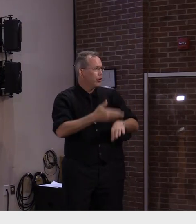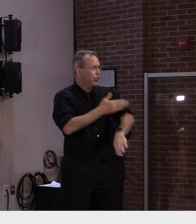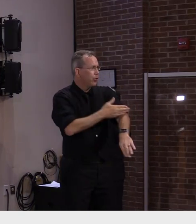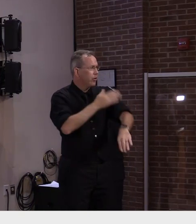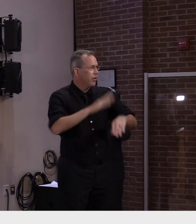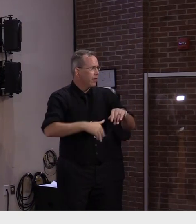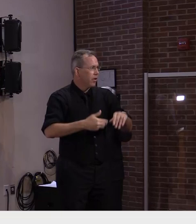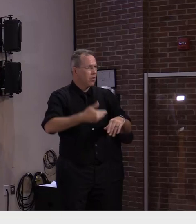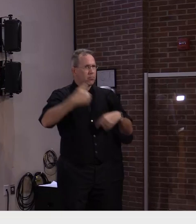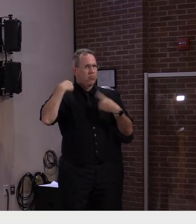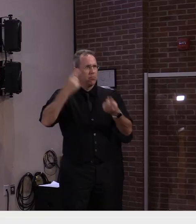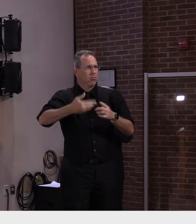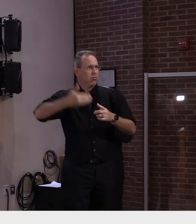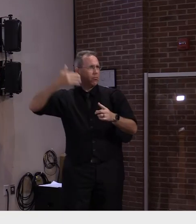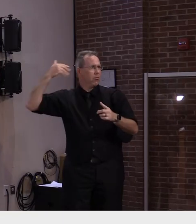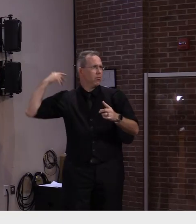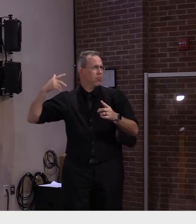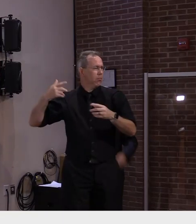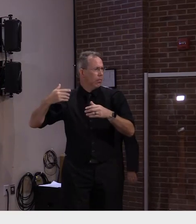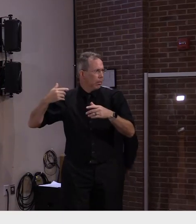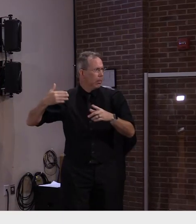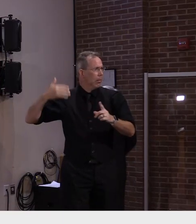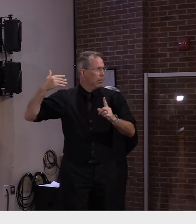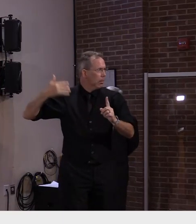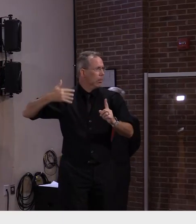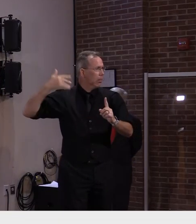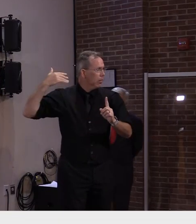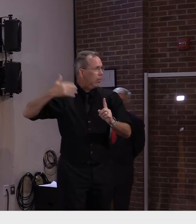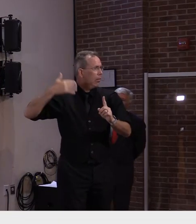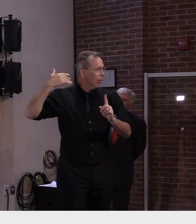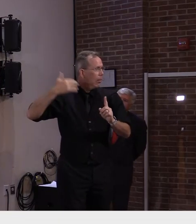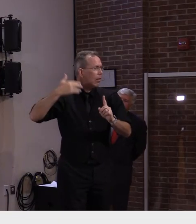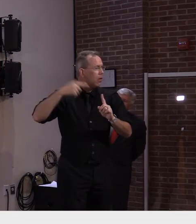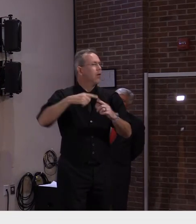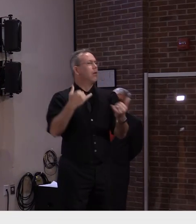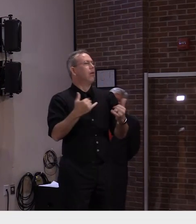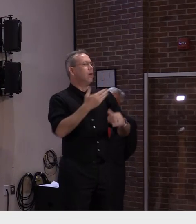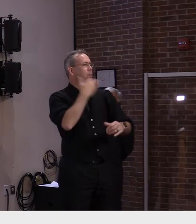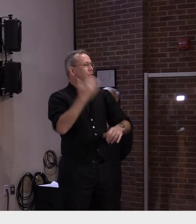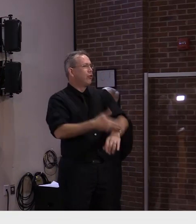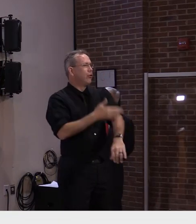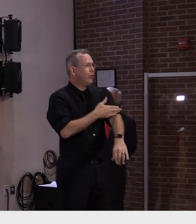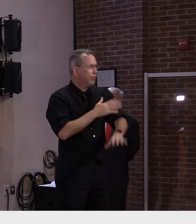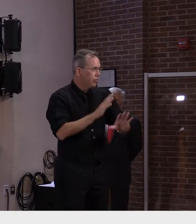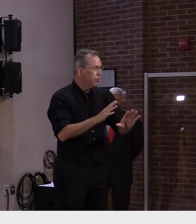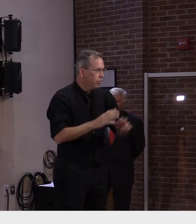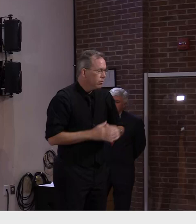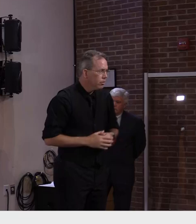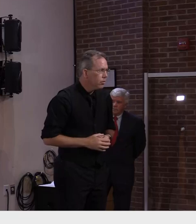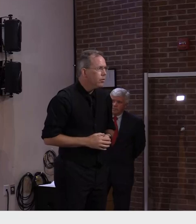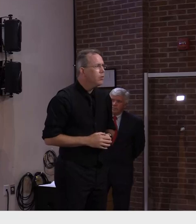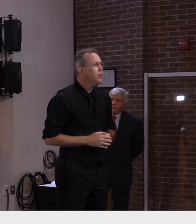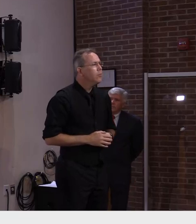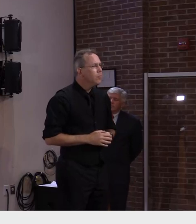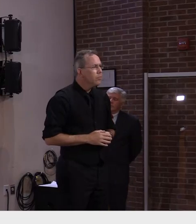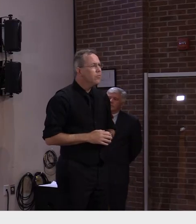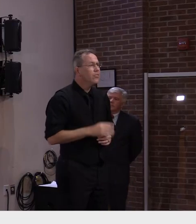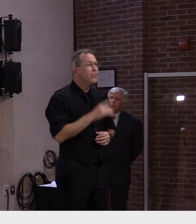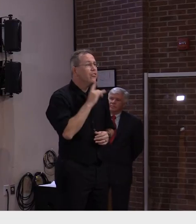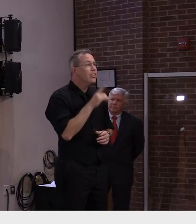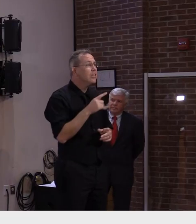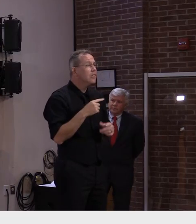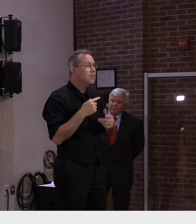We're not having abundant cases identified at the same time.